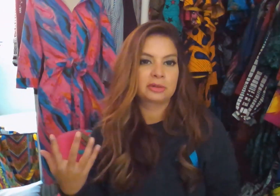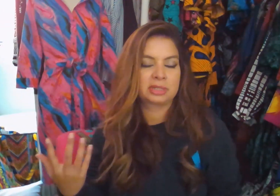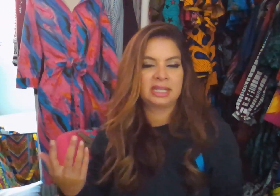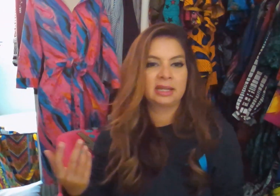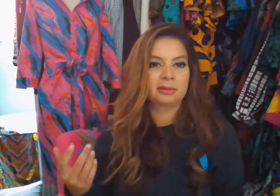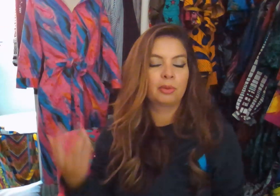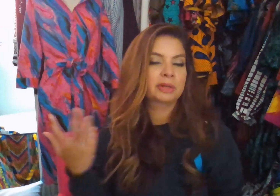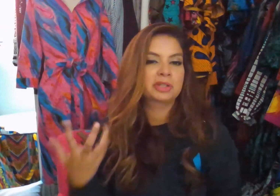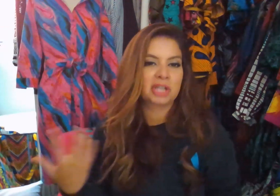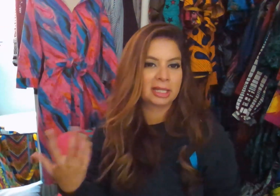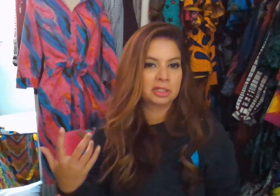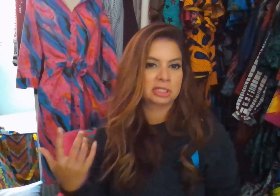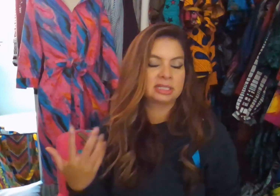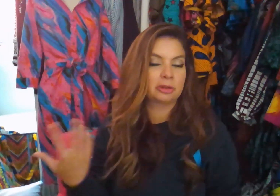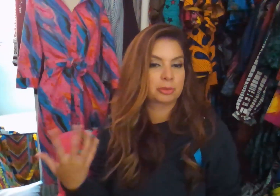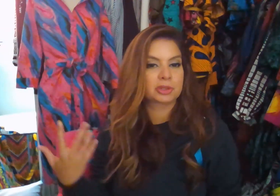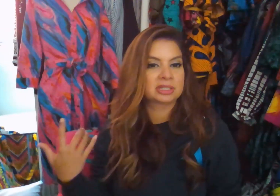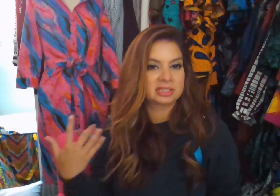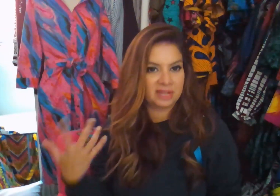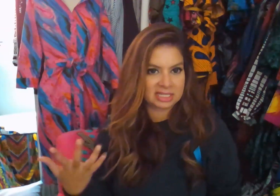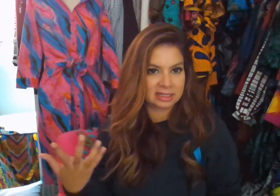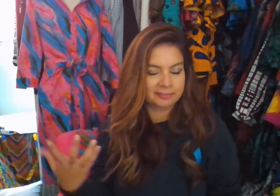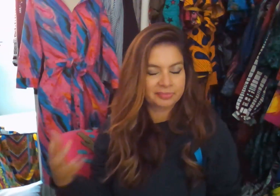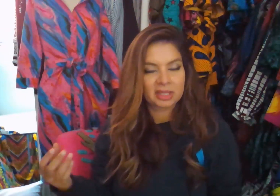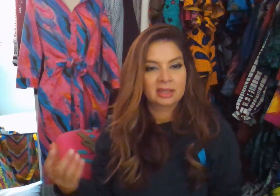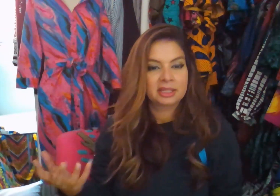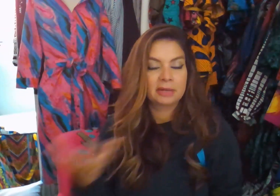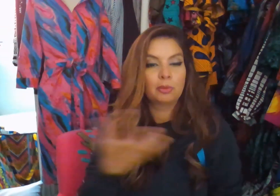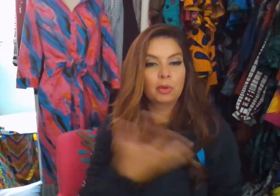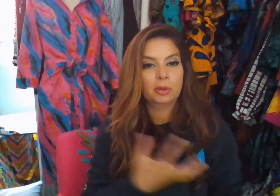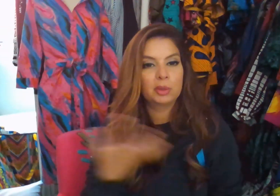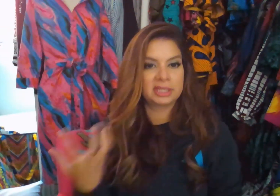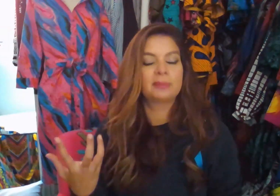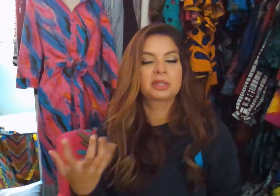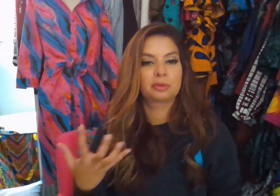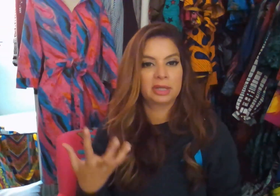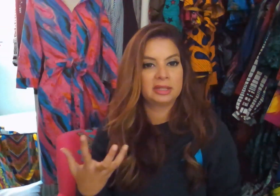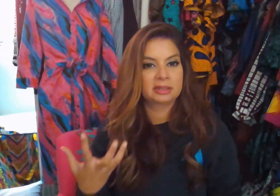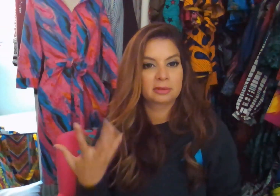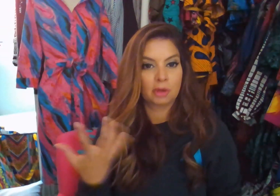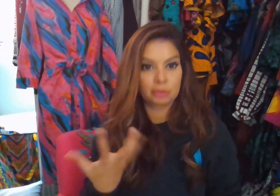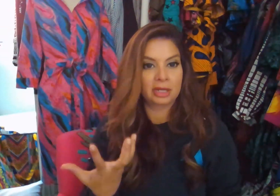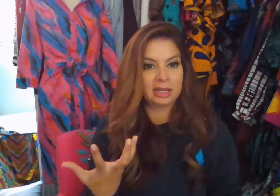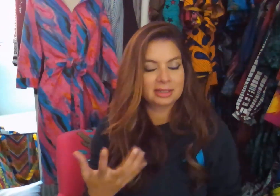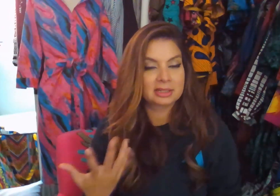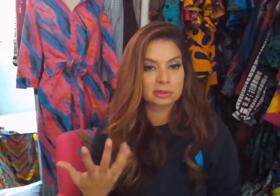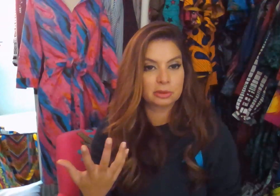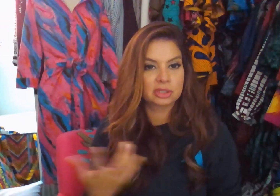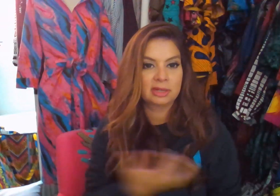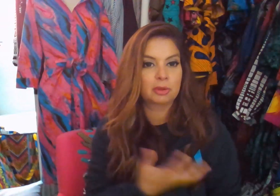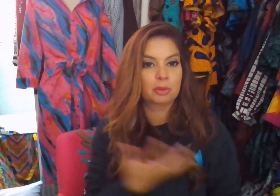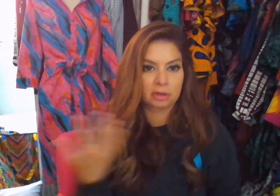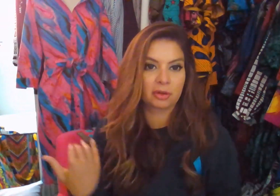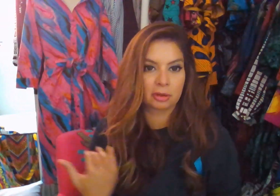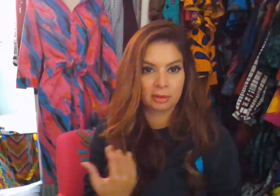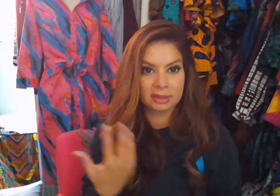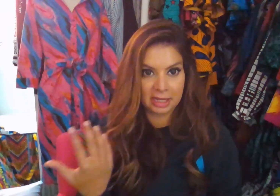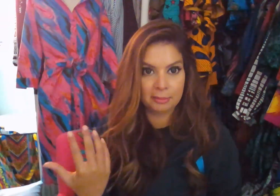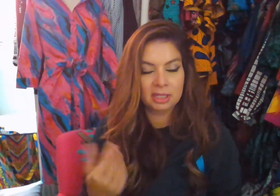understand what are the challenges the other person is facing, then work with them to create, co-create a solution that will work for them,